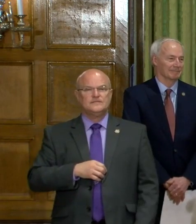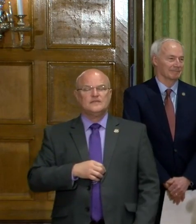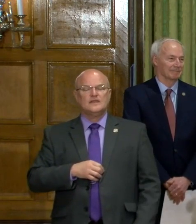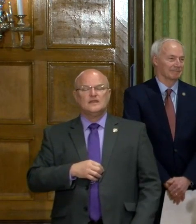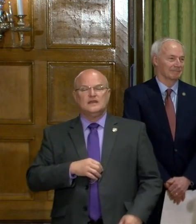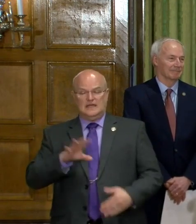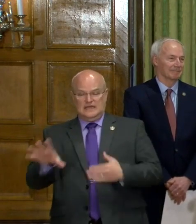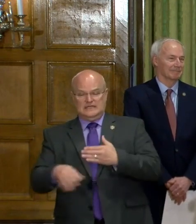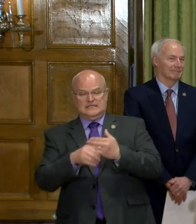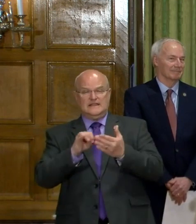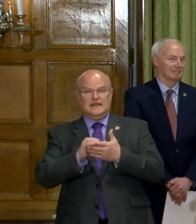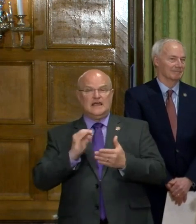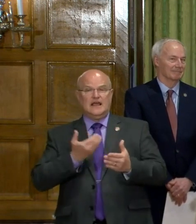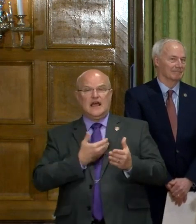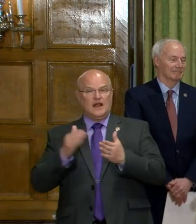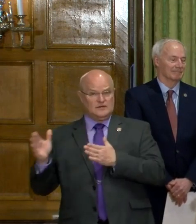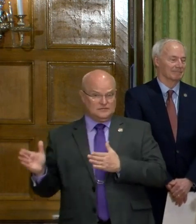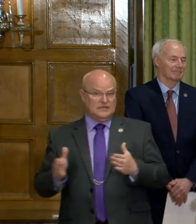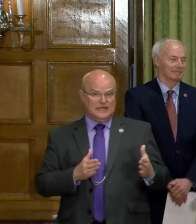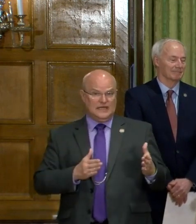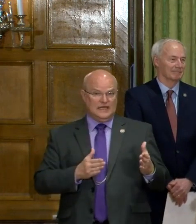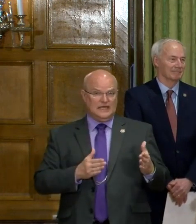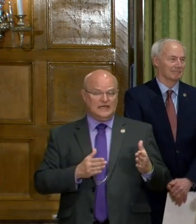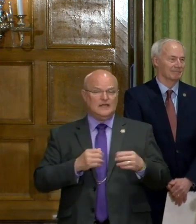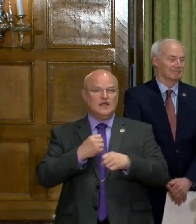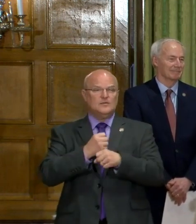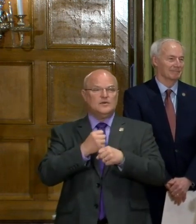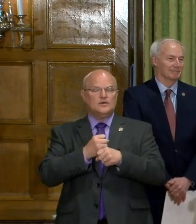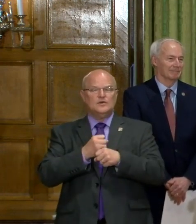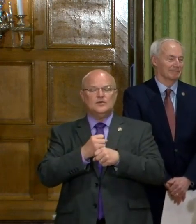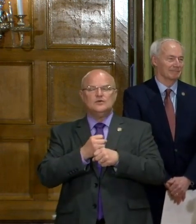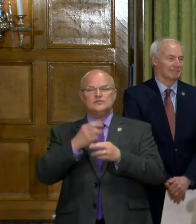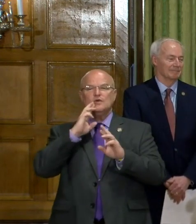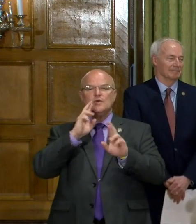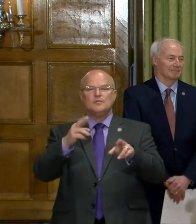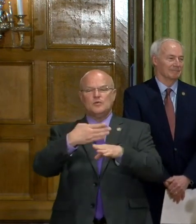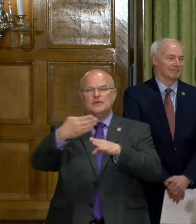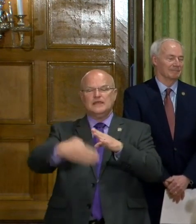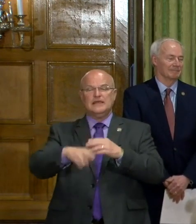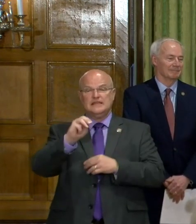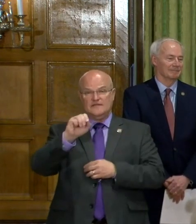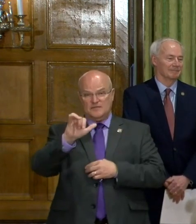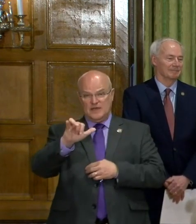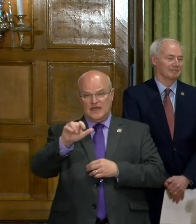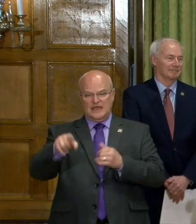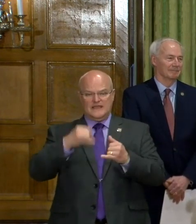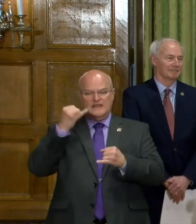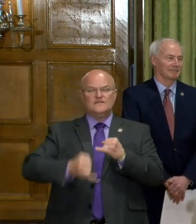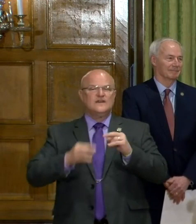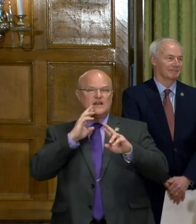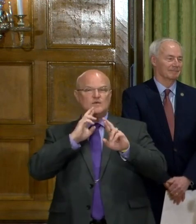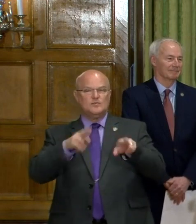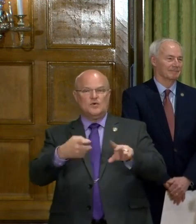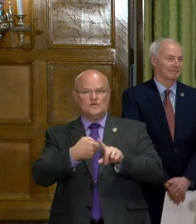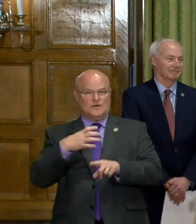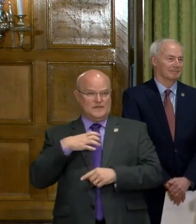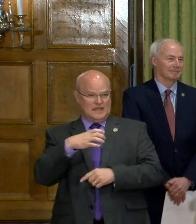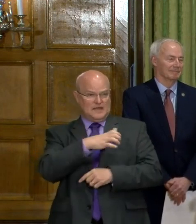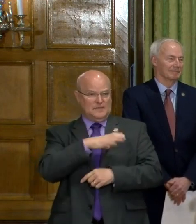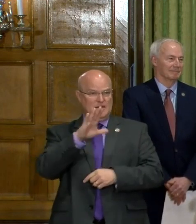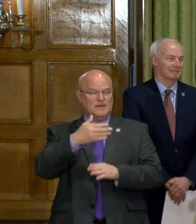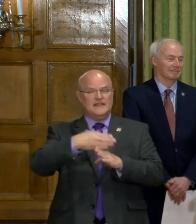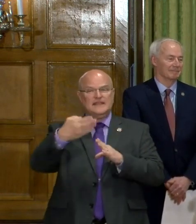Subsequent to that, our tentative plan is to produce an interim report by the end of May, and then a final report from the committee